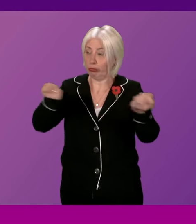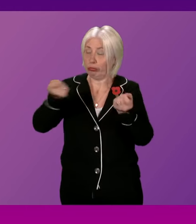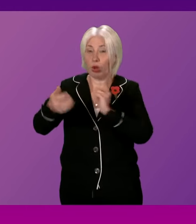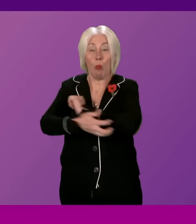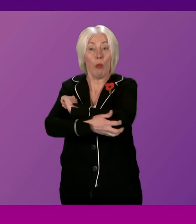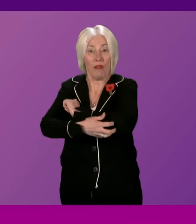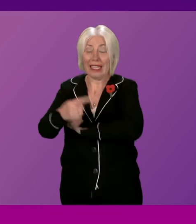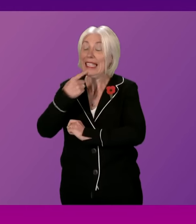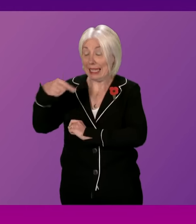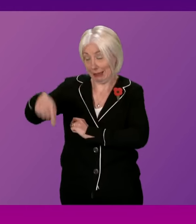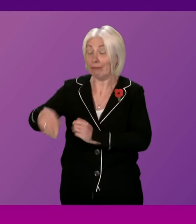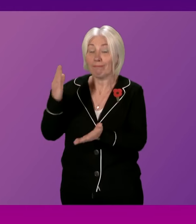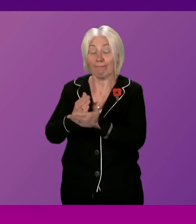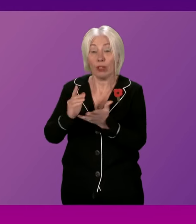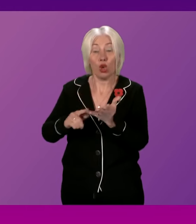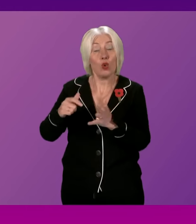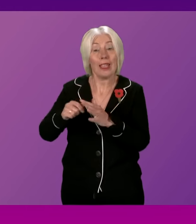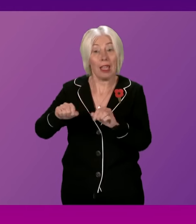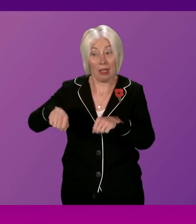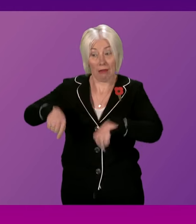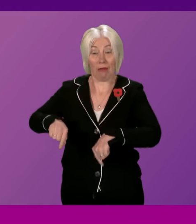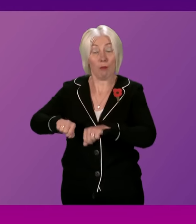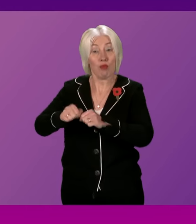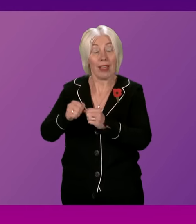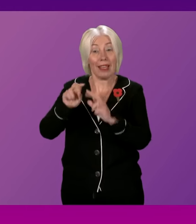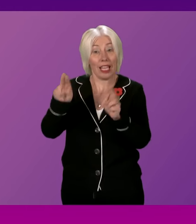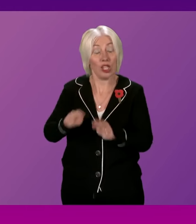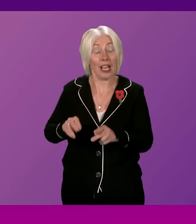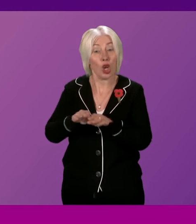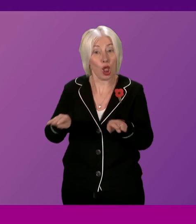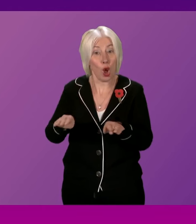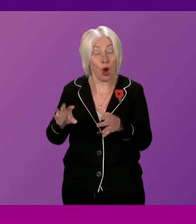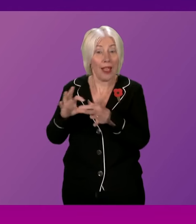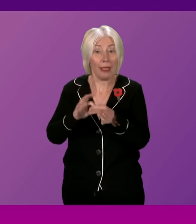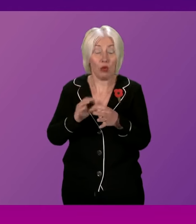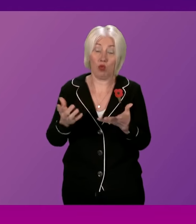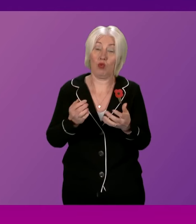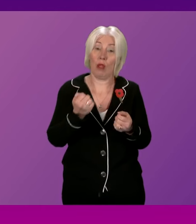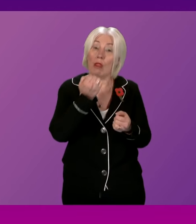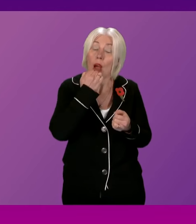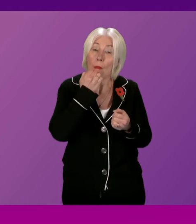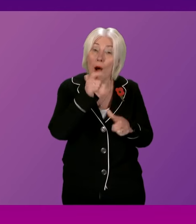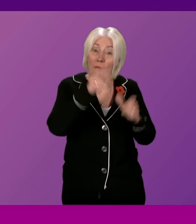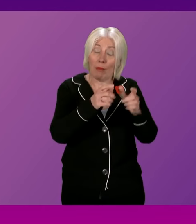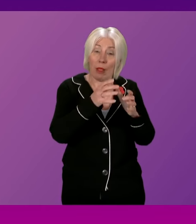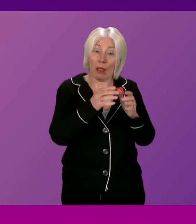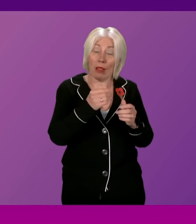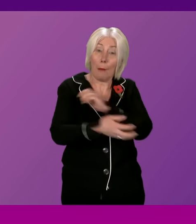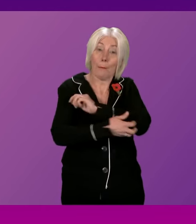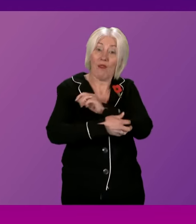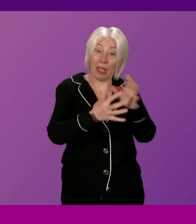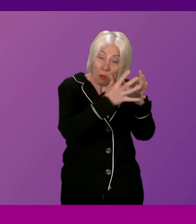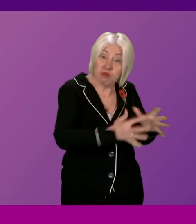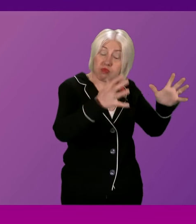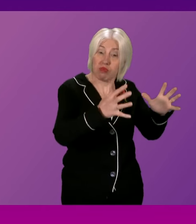the UK Government is in violation of international law over poverty levels. That is, however, shocking. And we agree with the